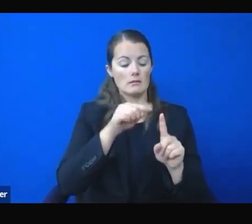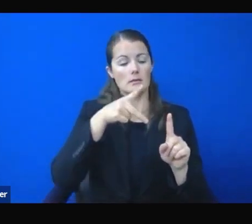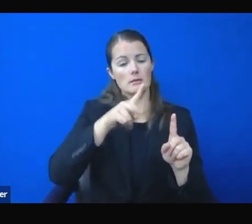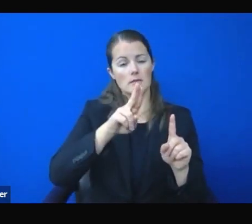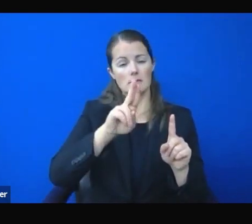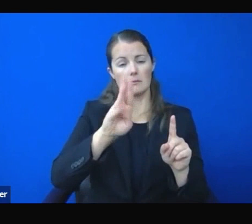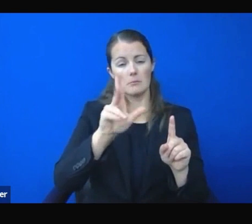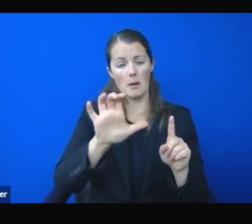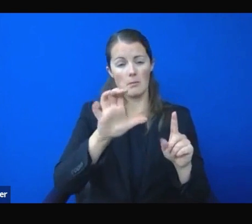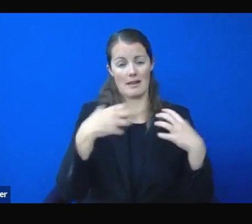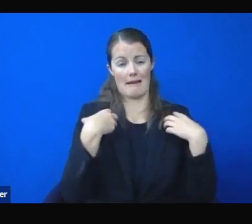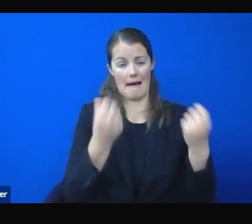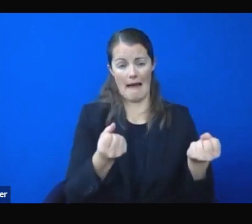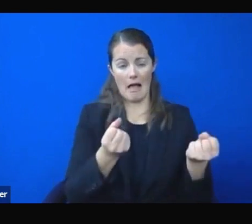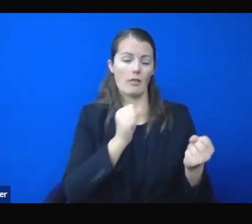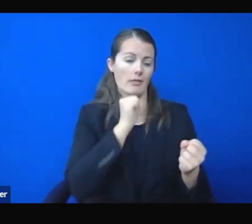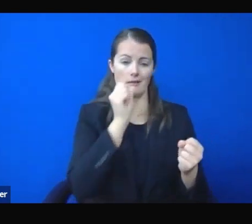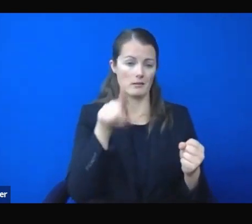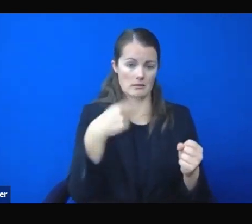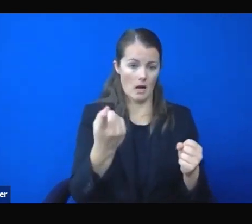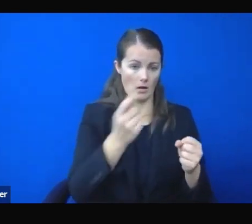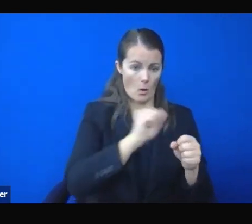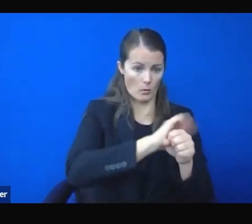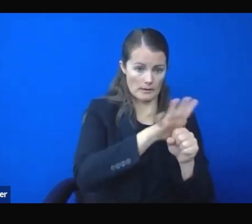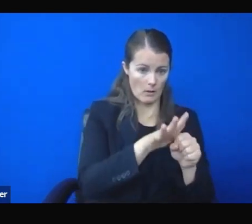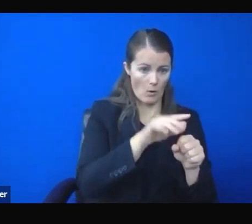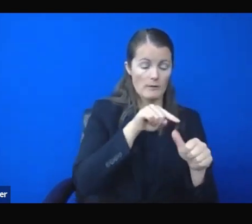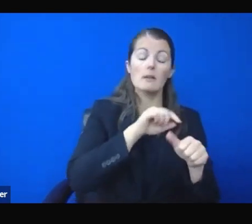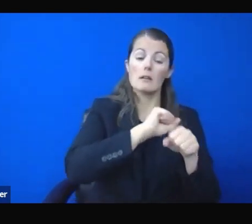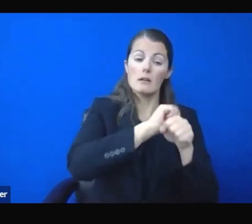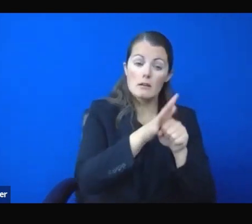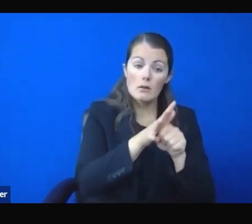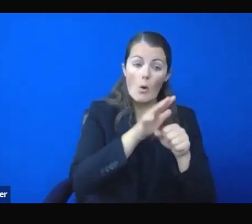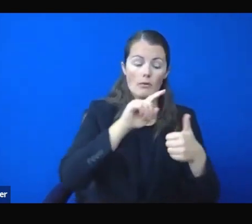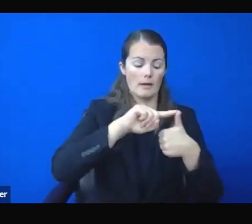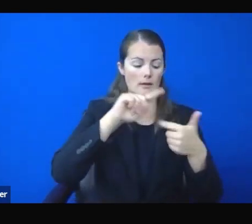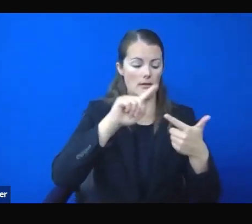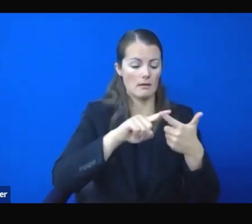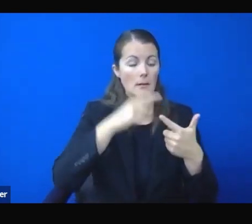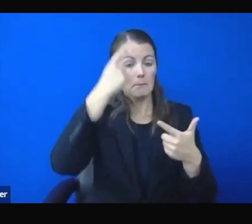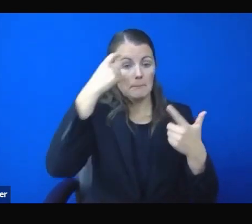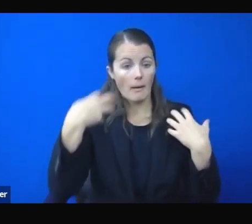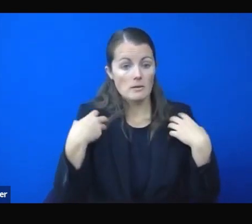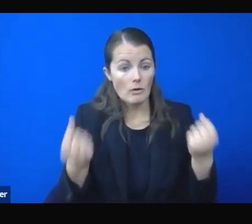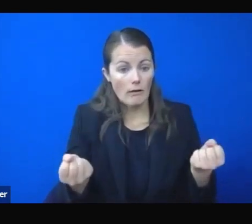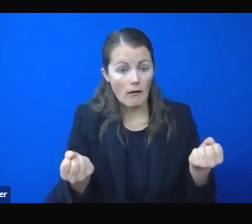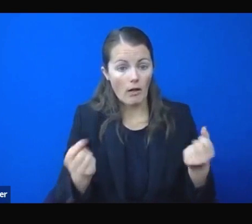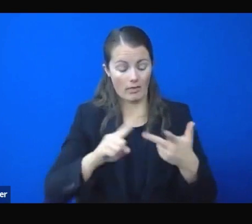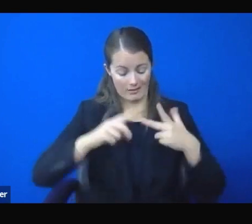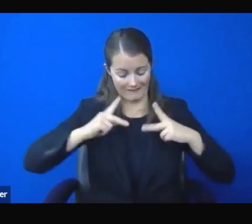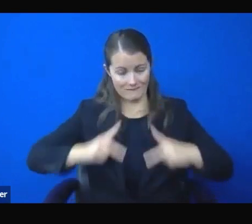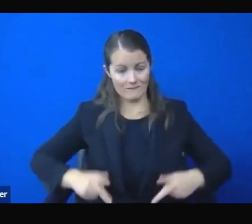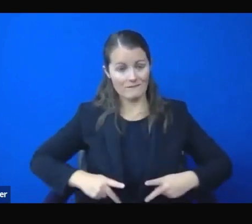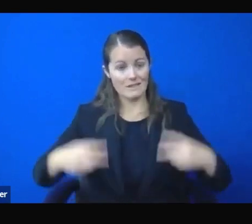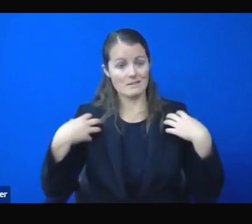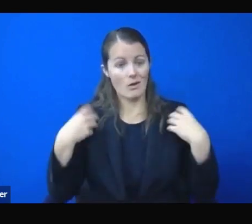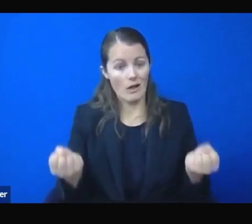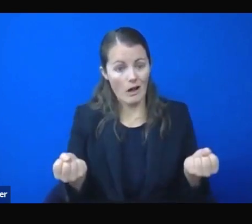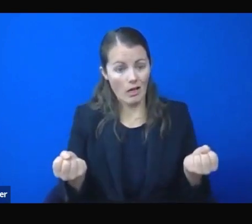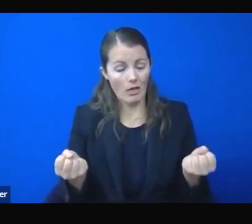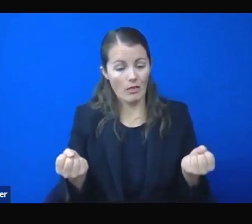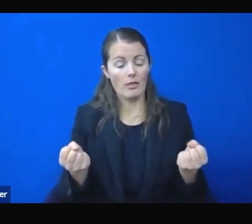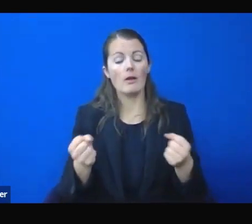they're facing, the food shortages that they're facing. We are in a unique position in Nevada. We are relying on one